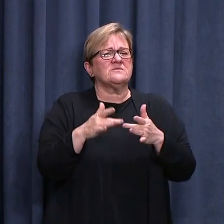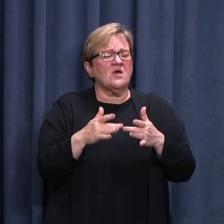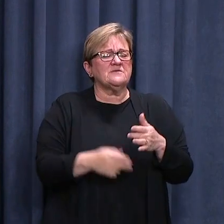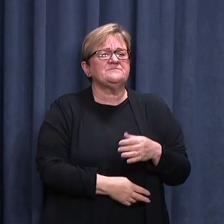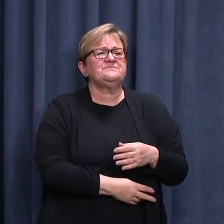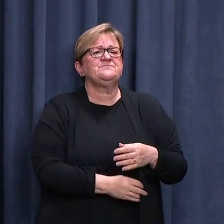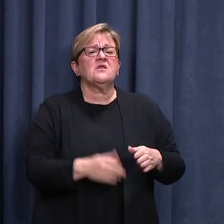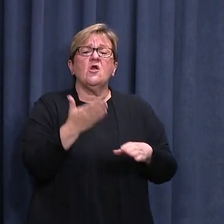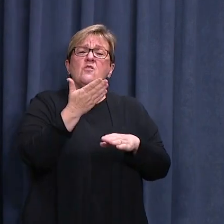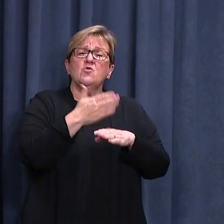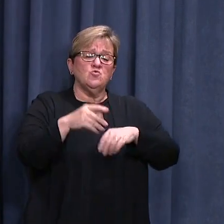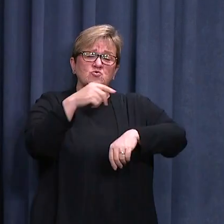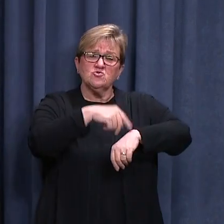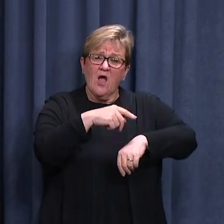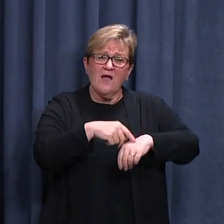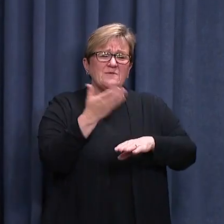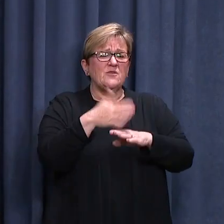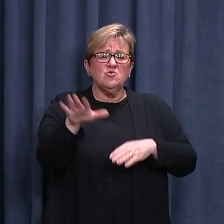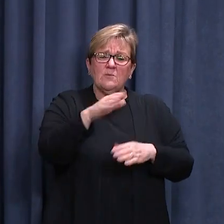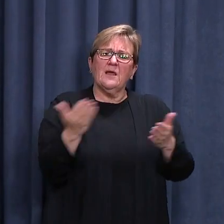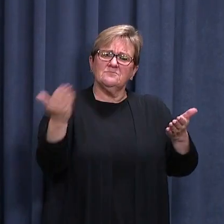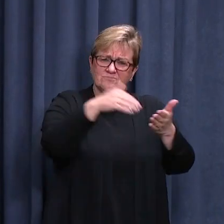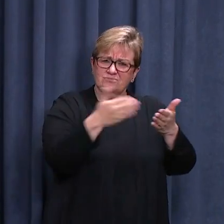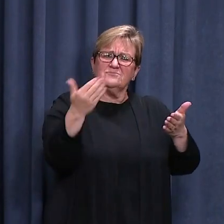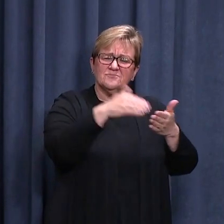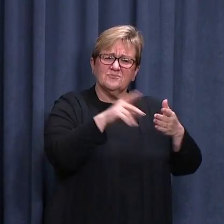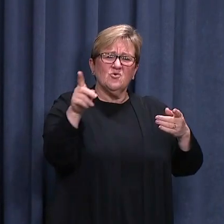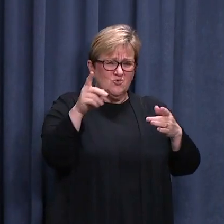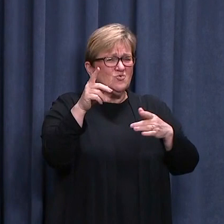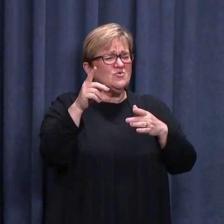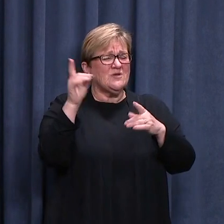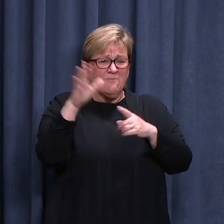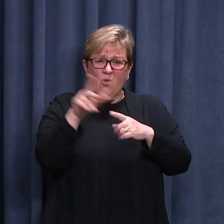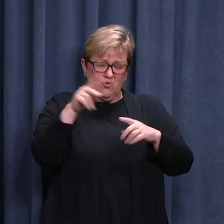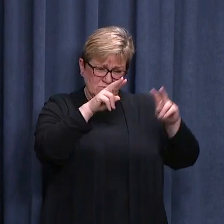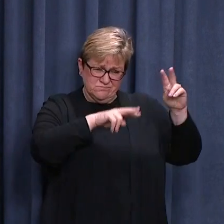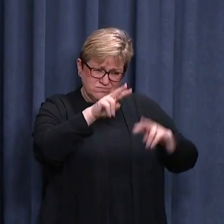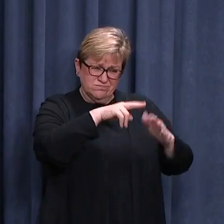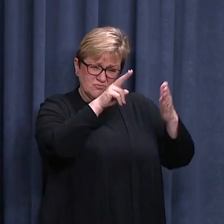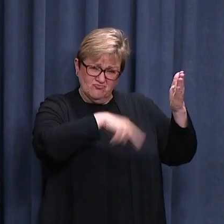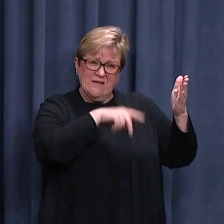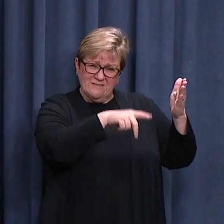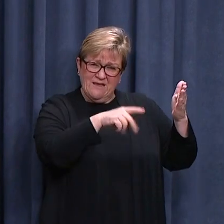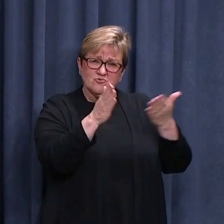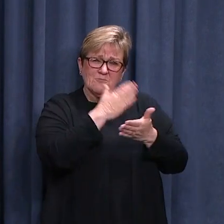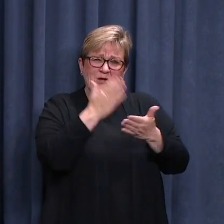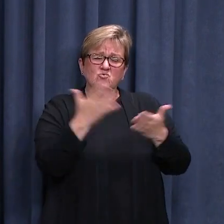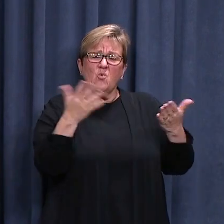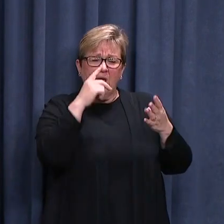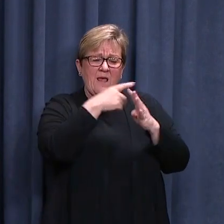New locations and times are added regularly and it's important that everyone stays informed of the latest locations.